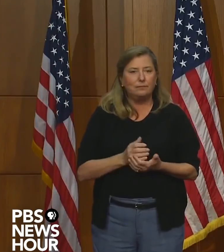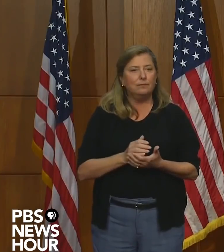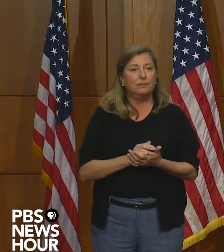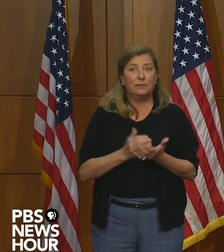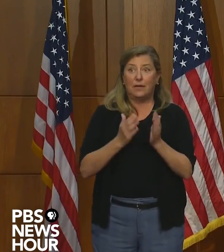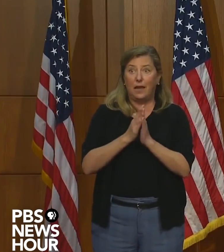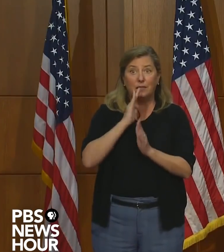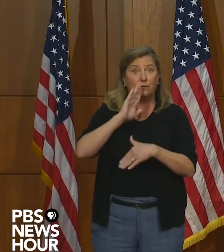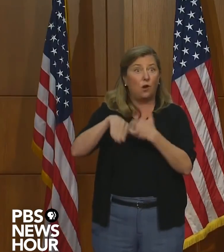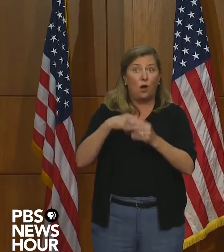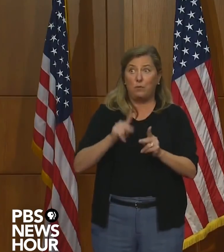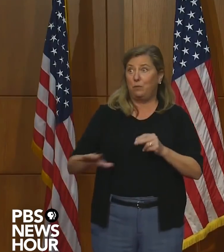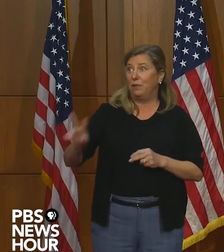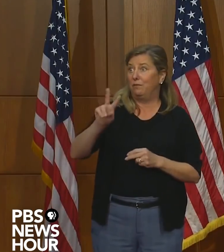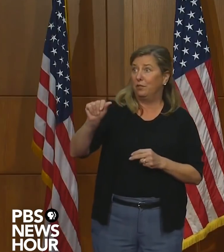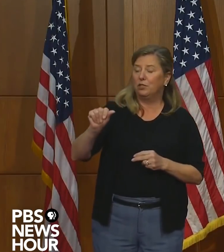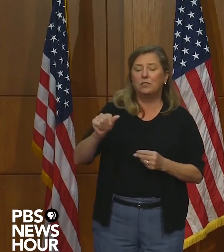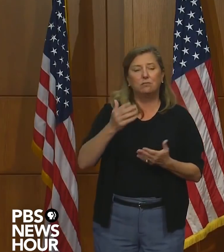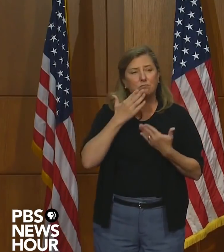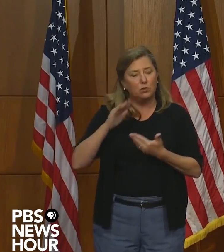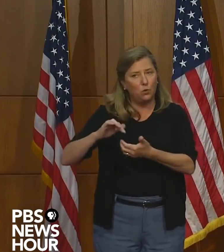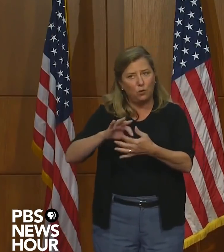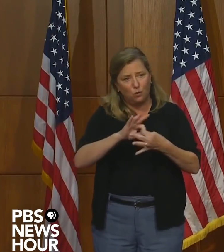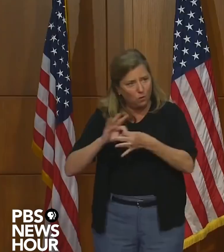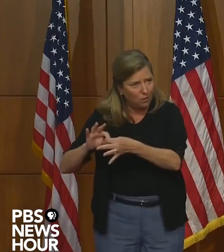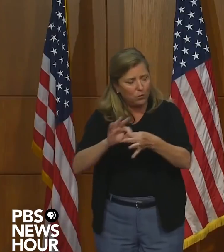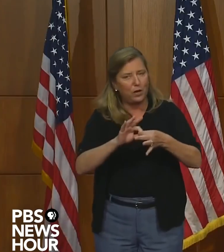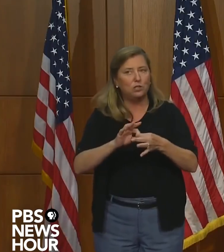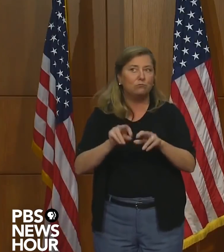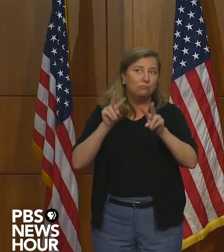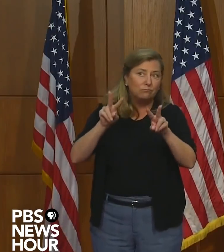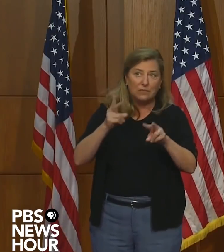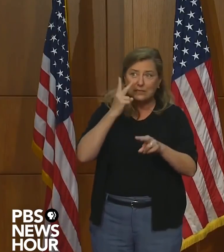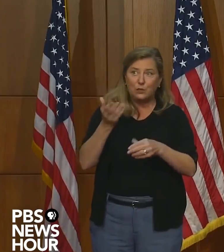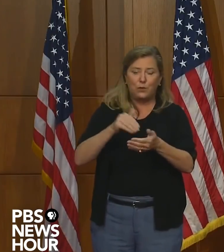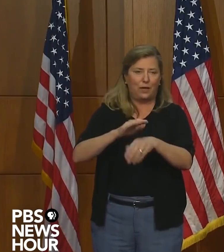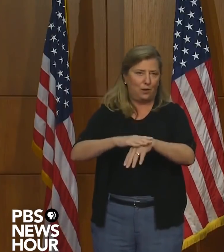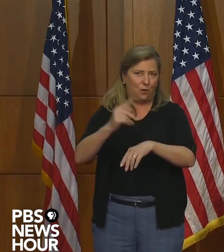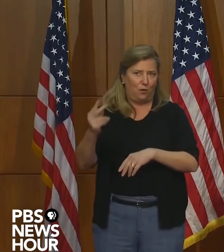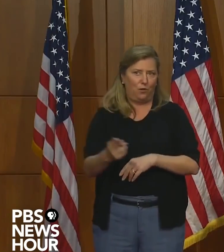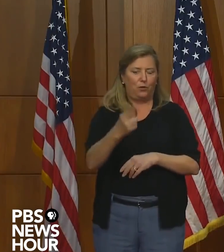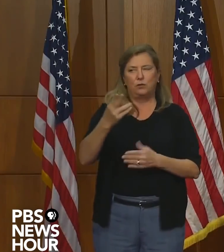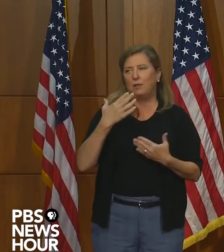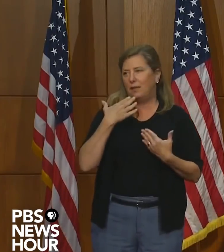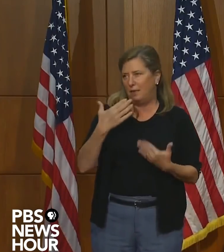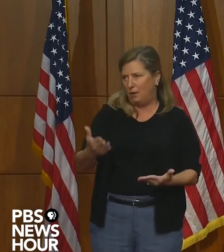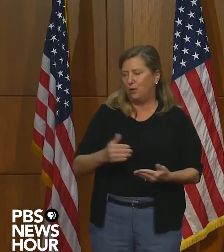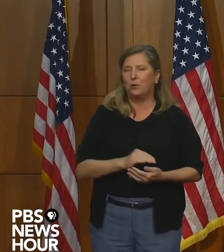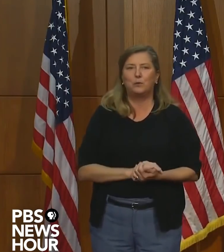I ask that of all Virginians and I appreciate your cooperation and we look forward to being with you on Thursday. Thank you.